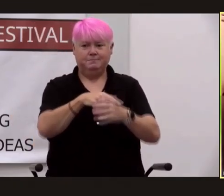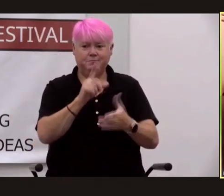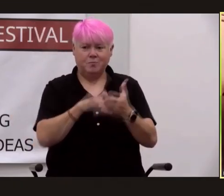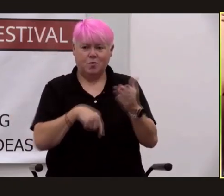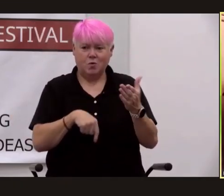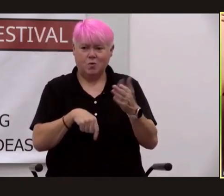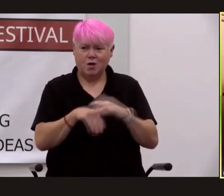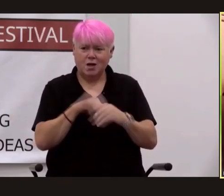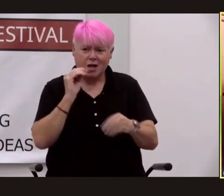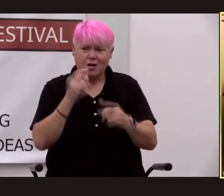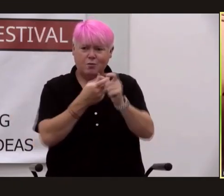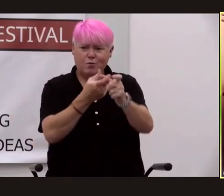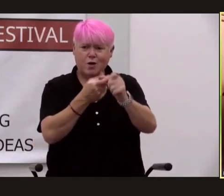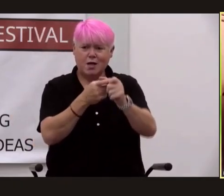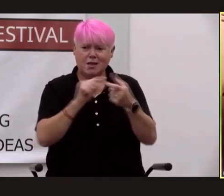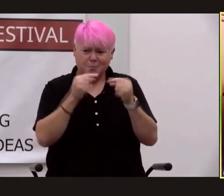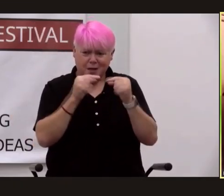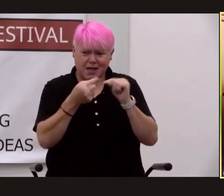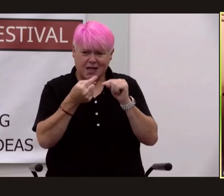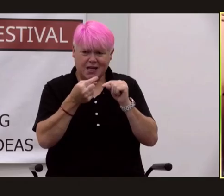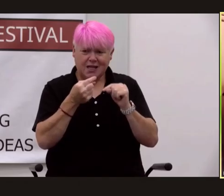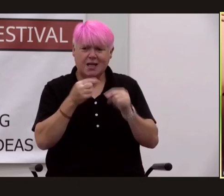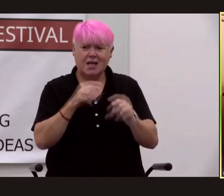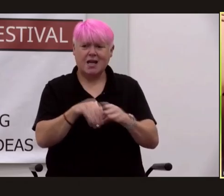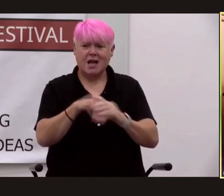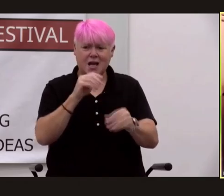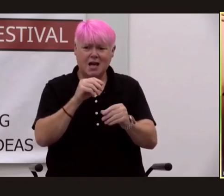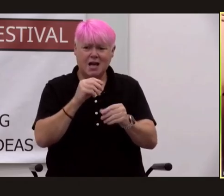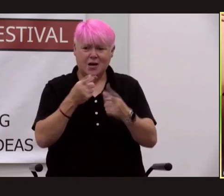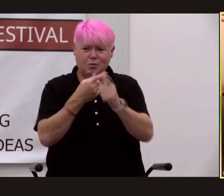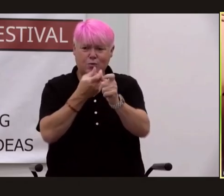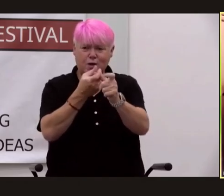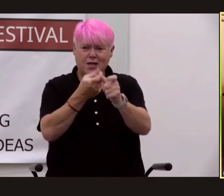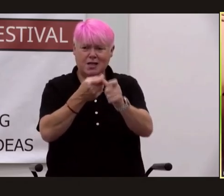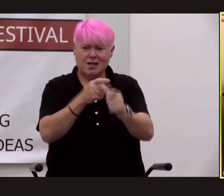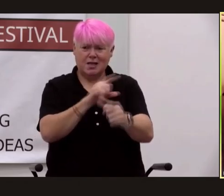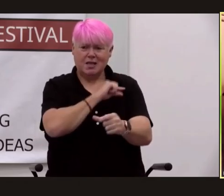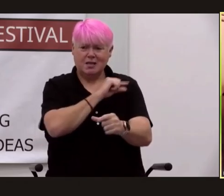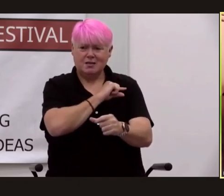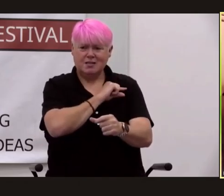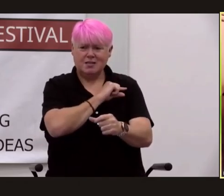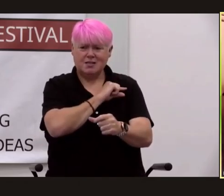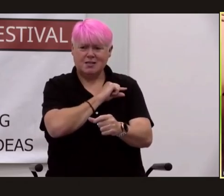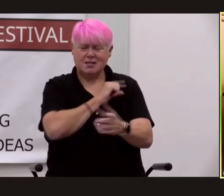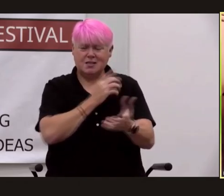outrun guilt outrun love